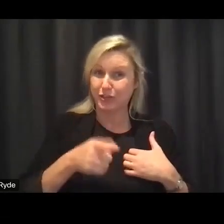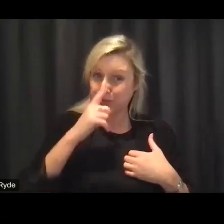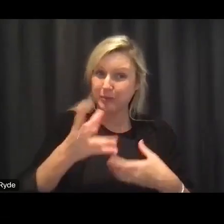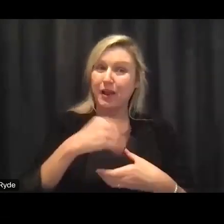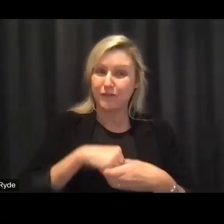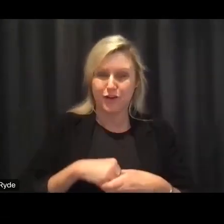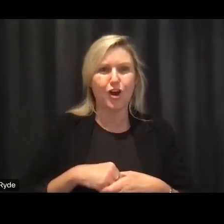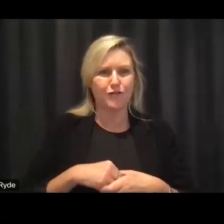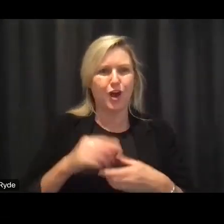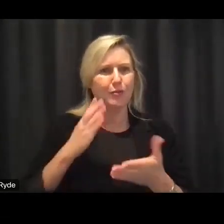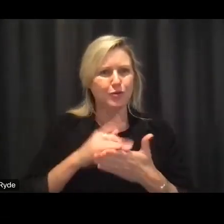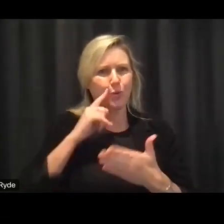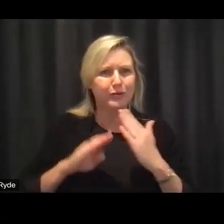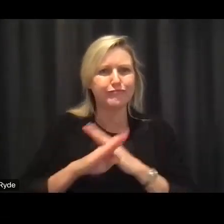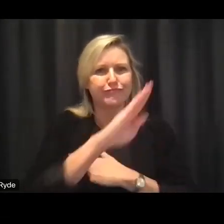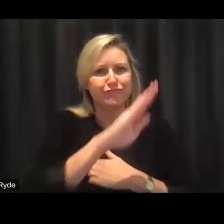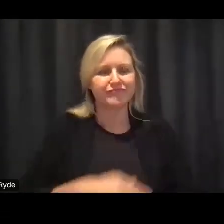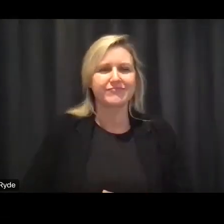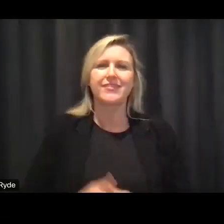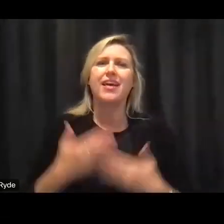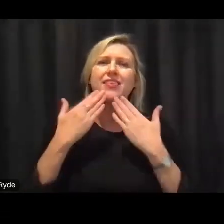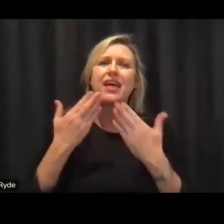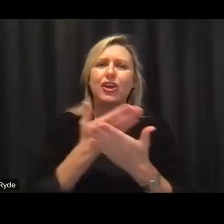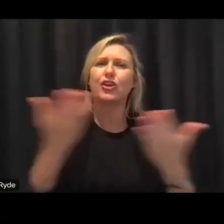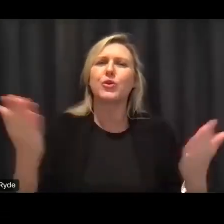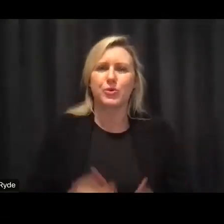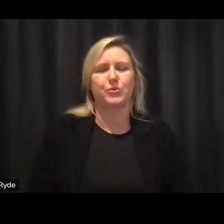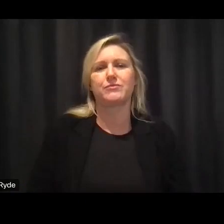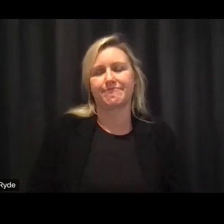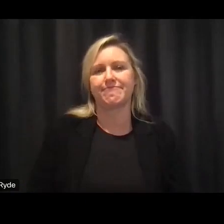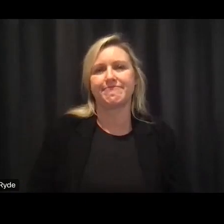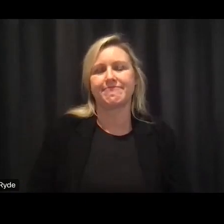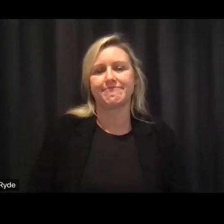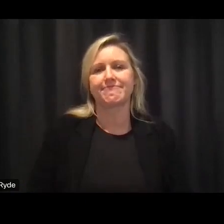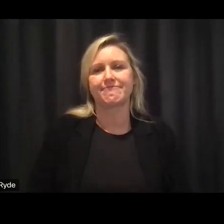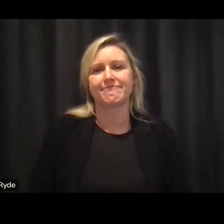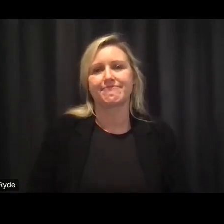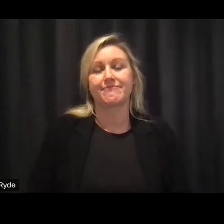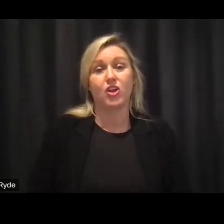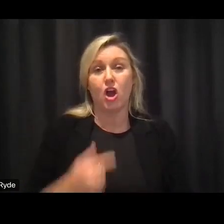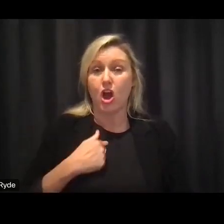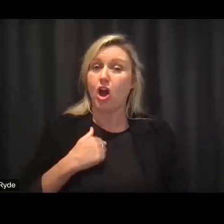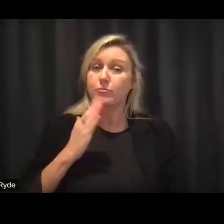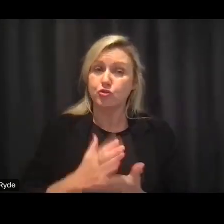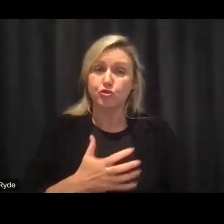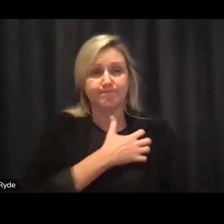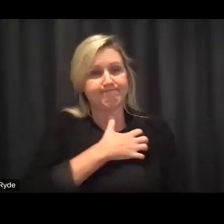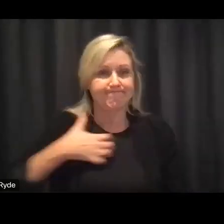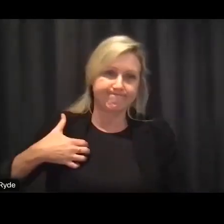am i just want to say thank you to everybody i i will i am absolutely committed to the ndis